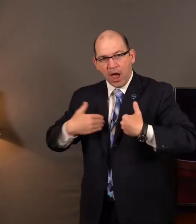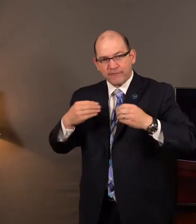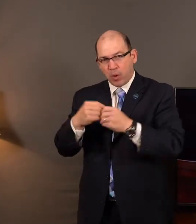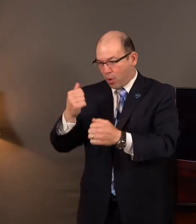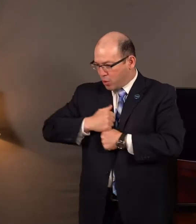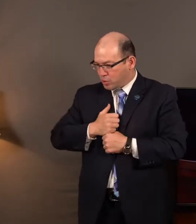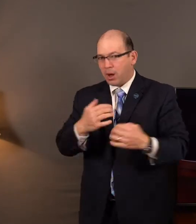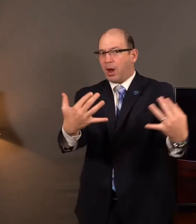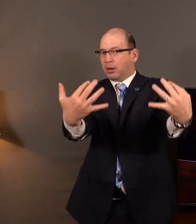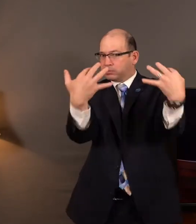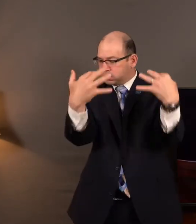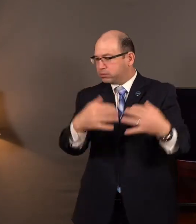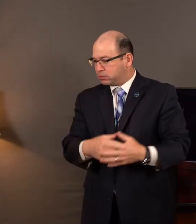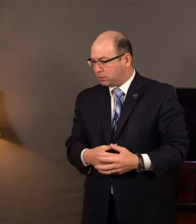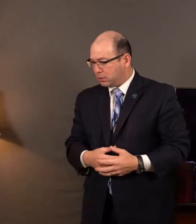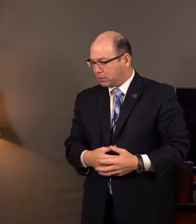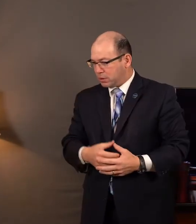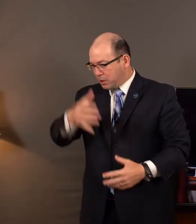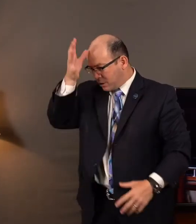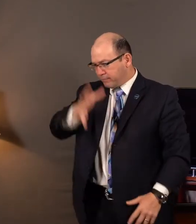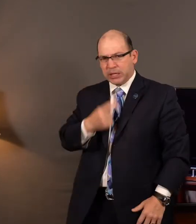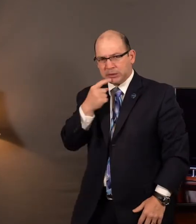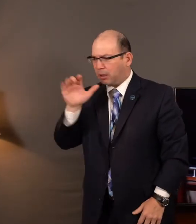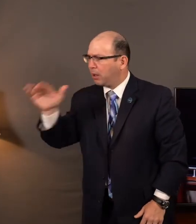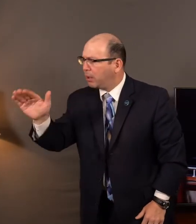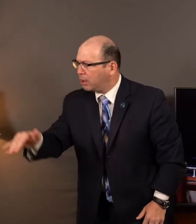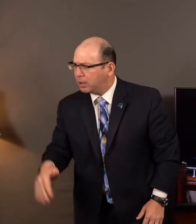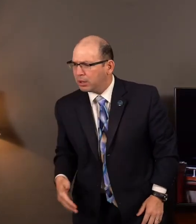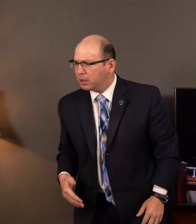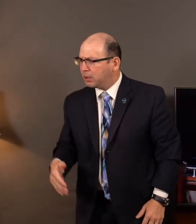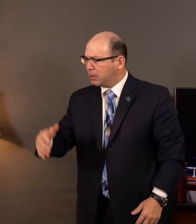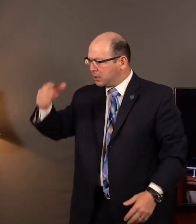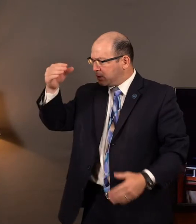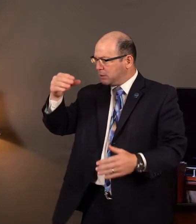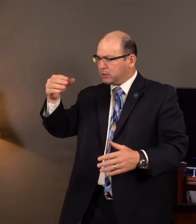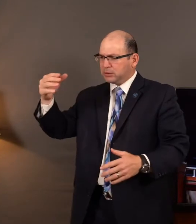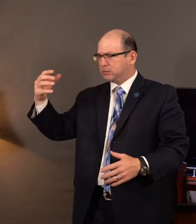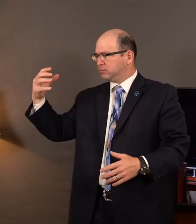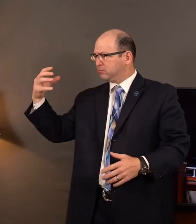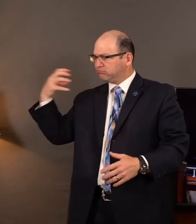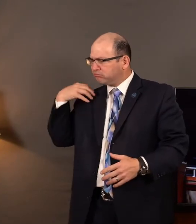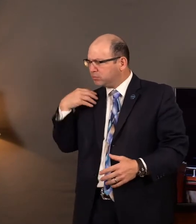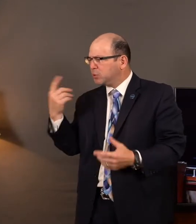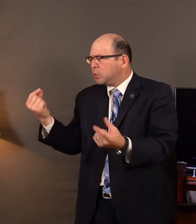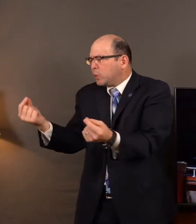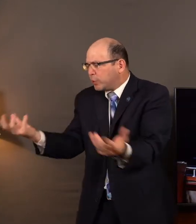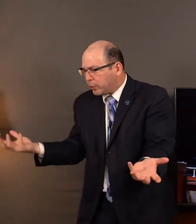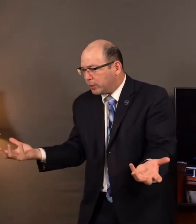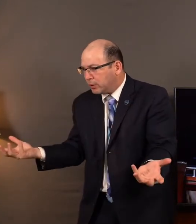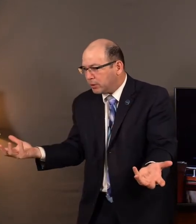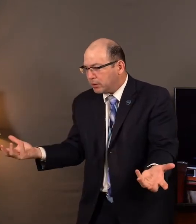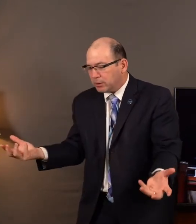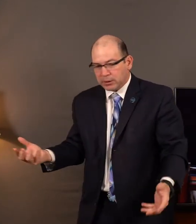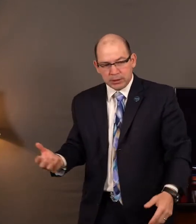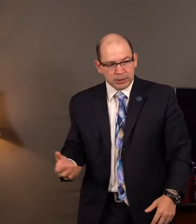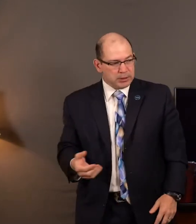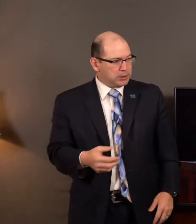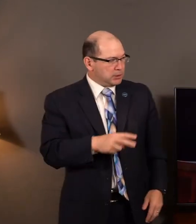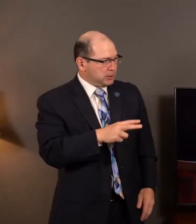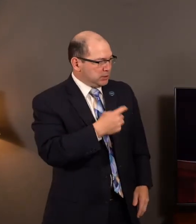and they're coming. And the men were looking at Colonel Joshua Chamberlain. They said, sir, what are your orders? And Colonel Joshua Chamberlain looked at those men in the